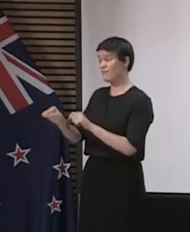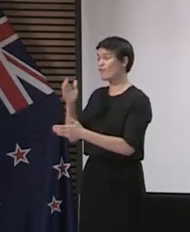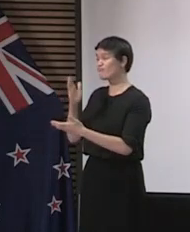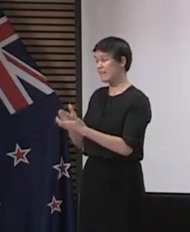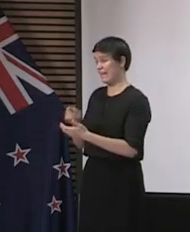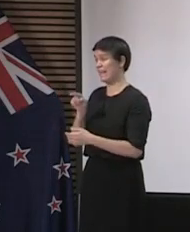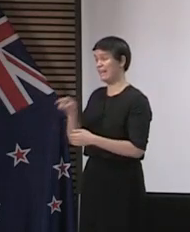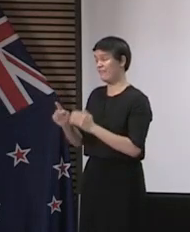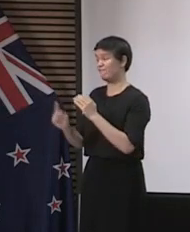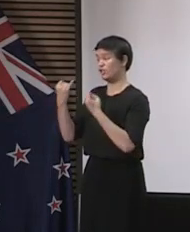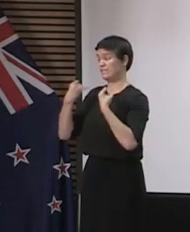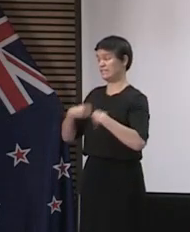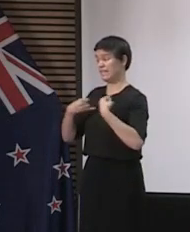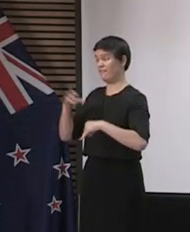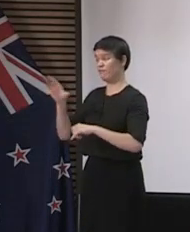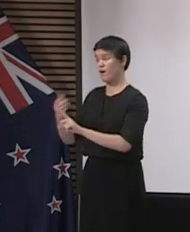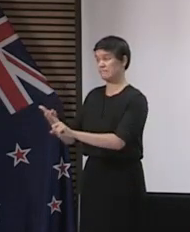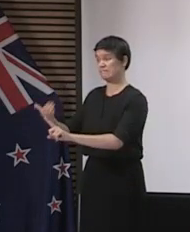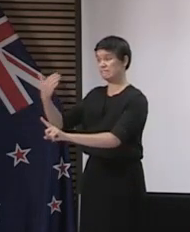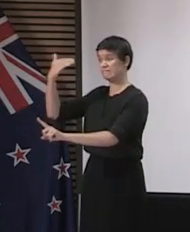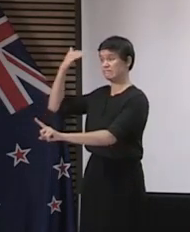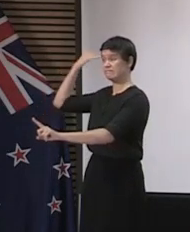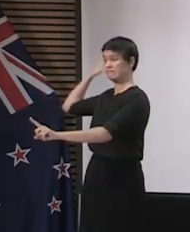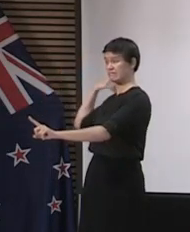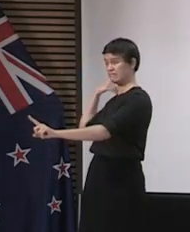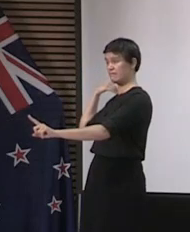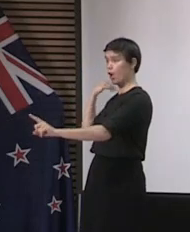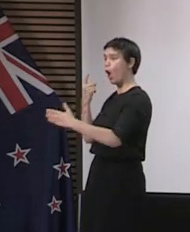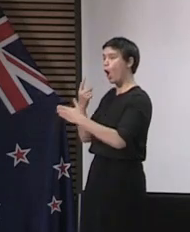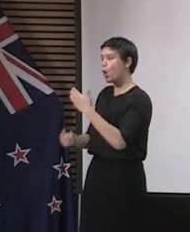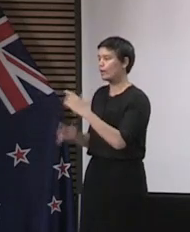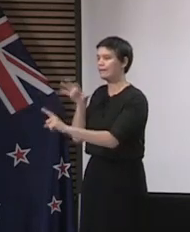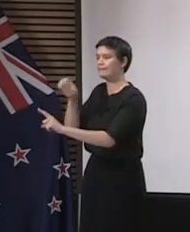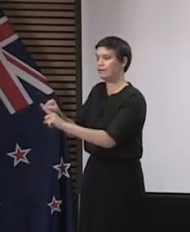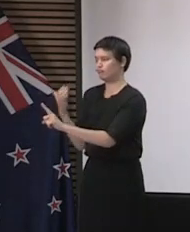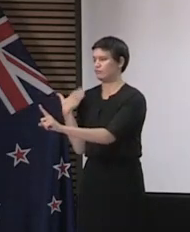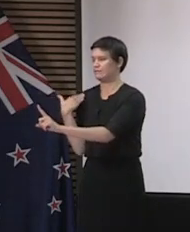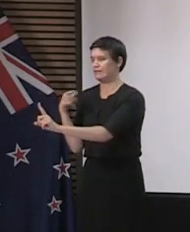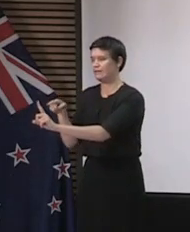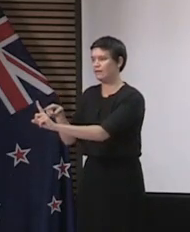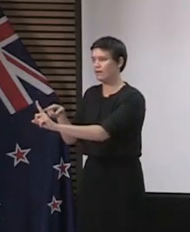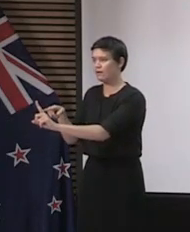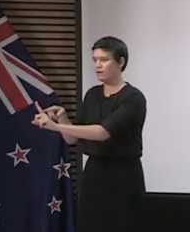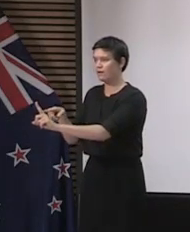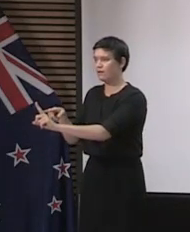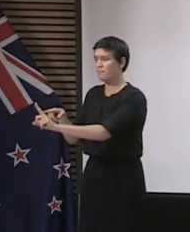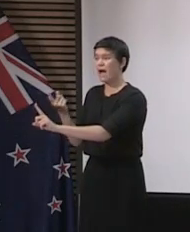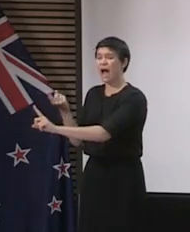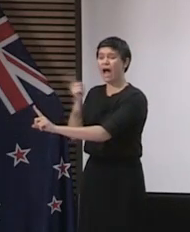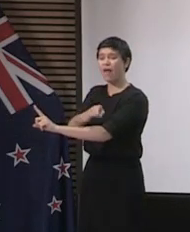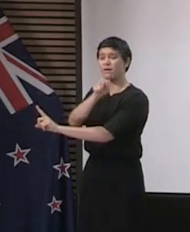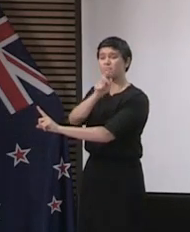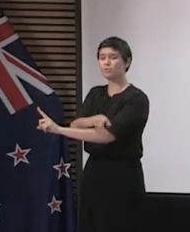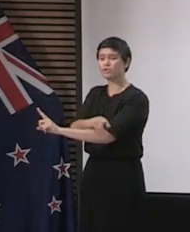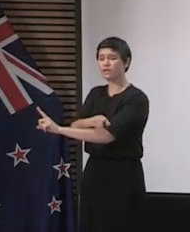another person may have presented with some and been diagnosed and we've backtracked and found those people whose symptoms started